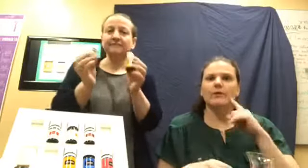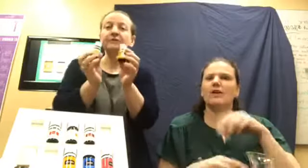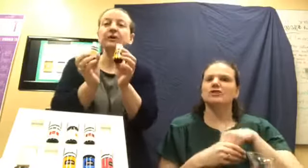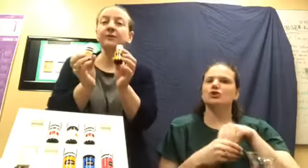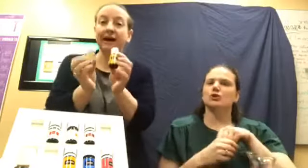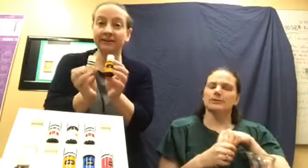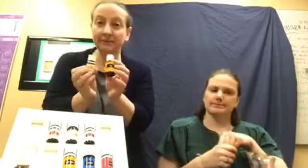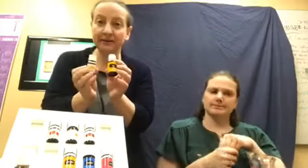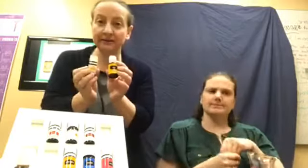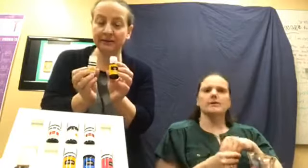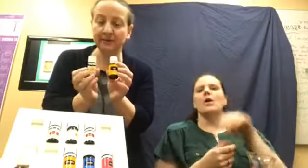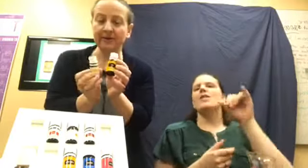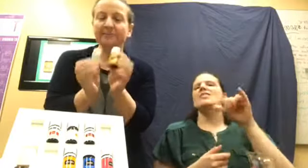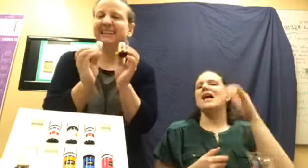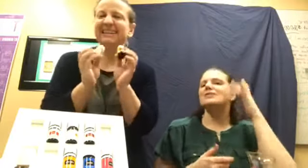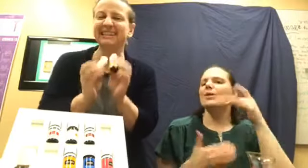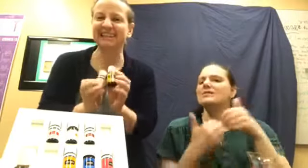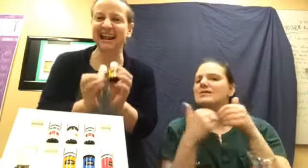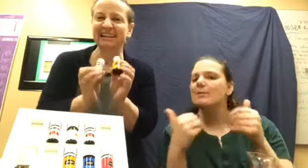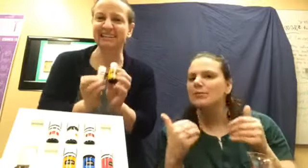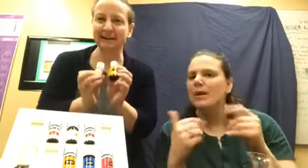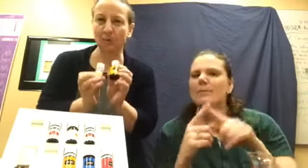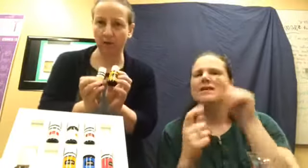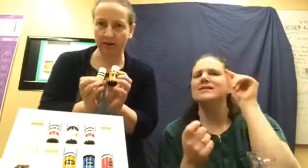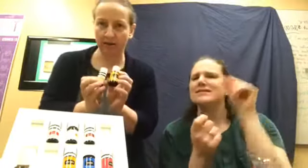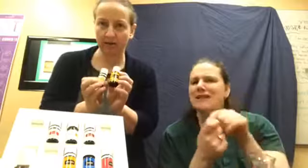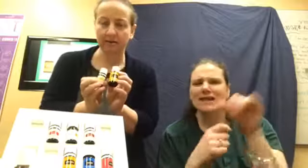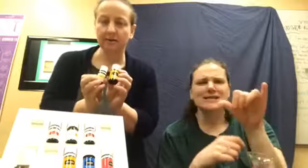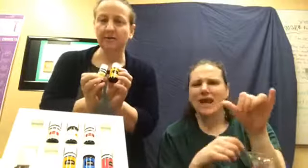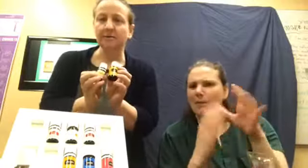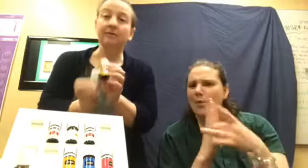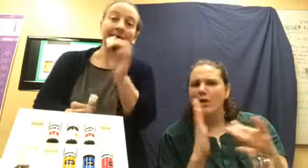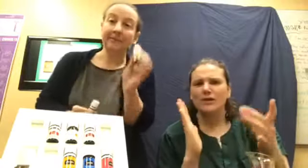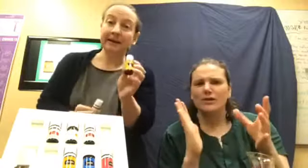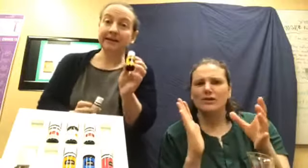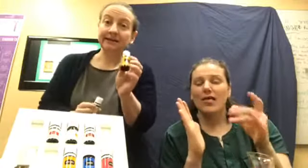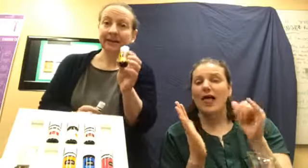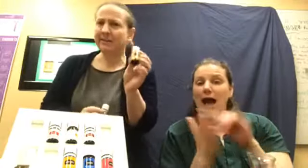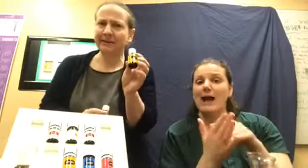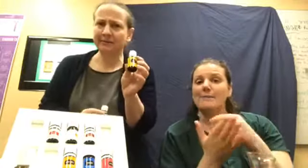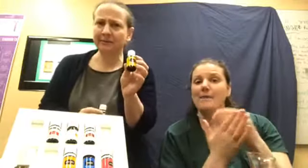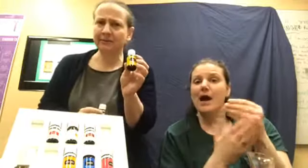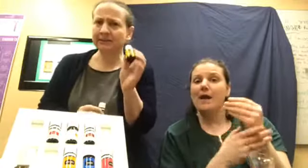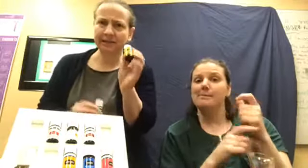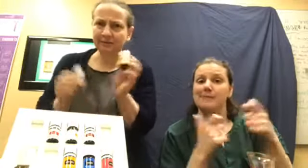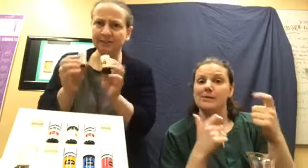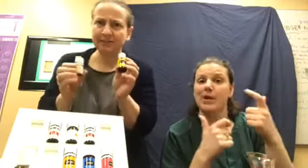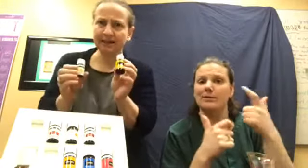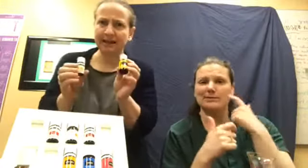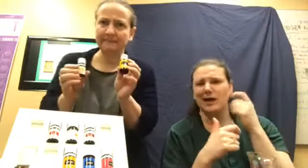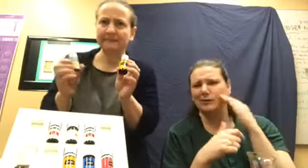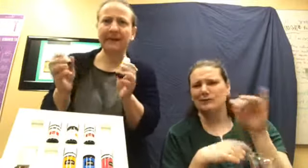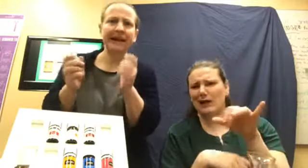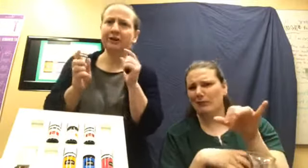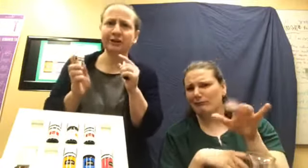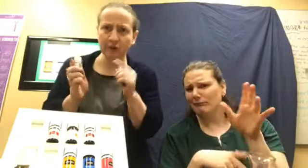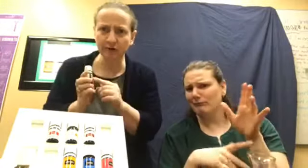So, that's why they're separate, but exact same oil. So, I buy, I buy the big one because I know it's the same and I already know the